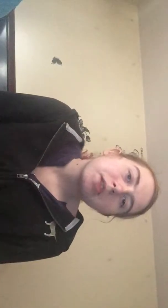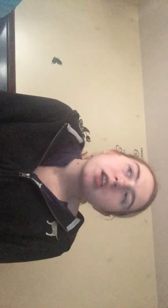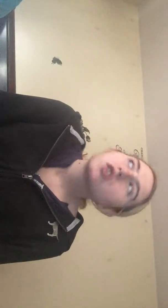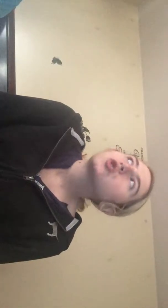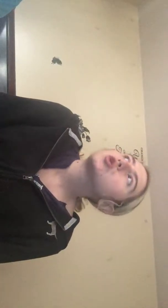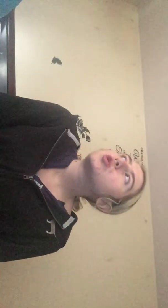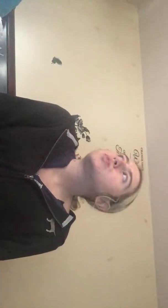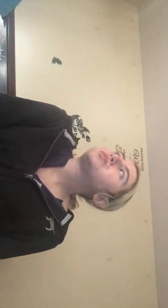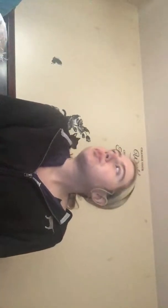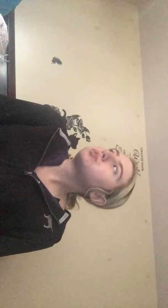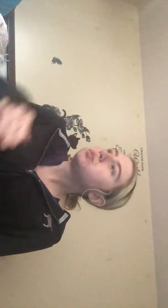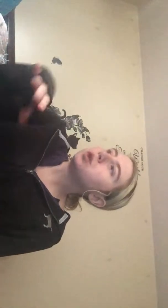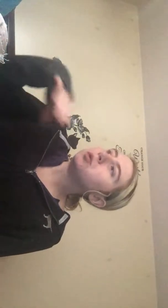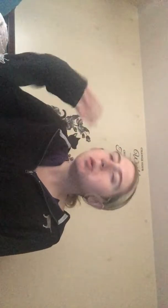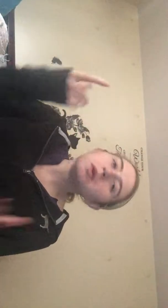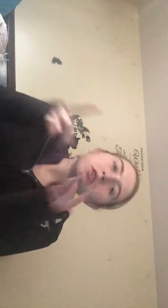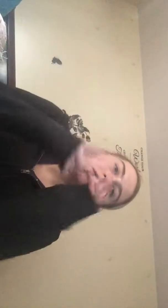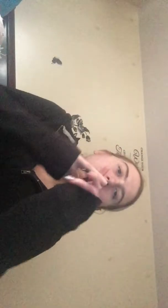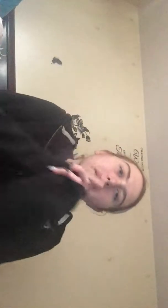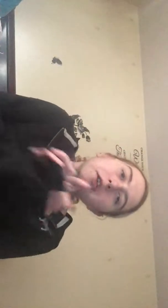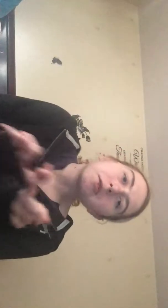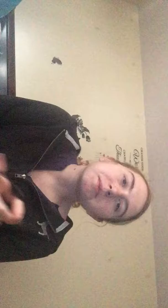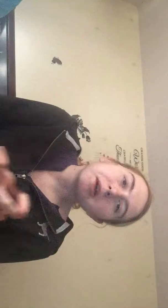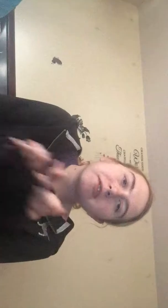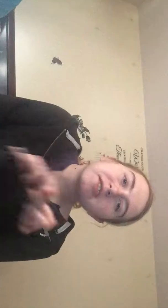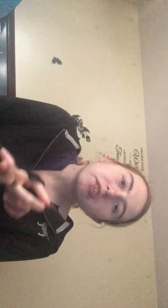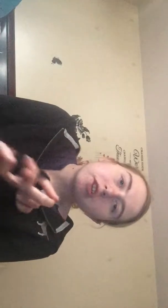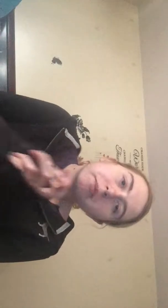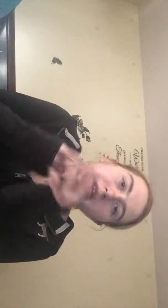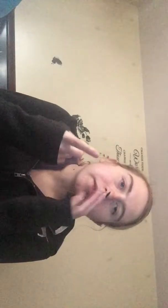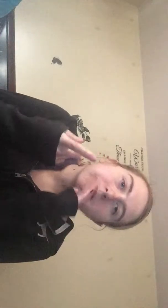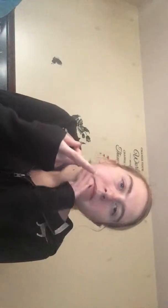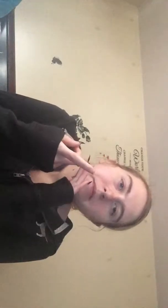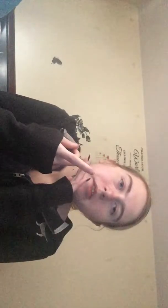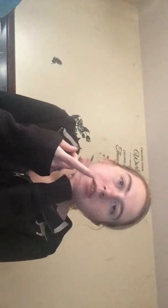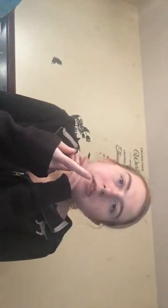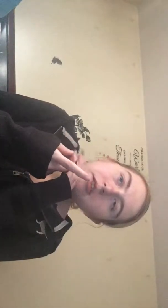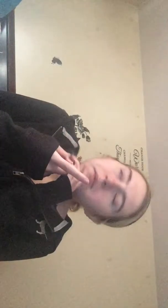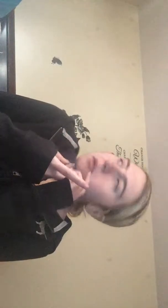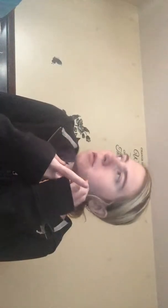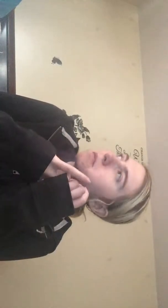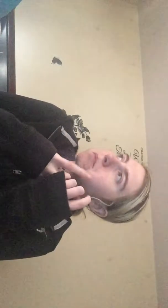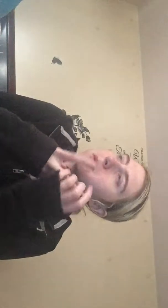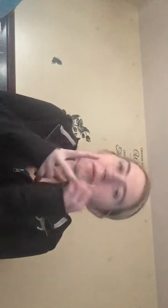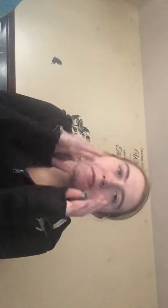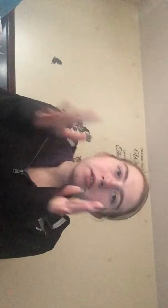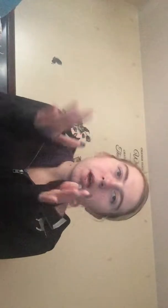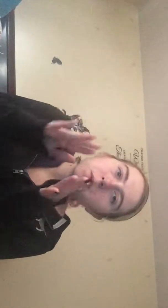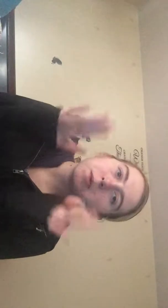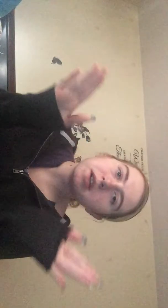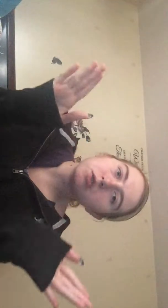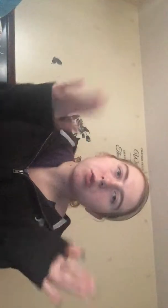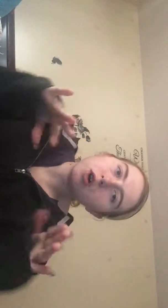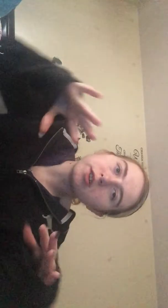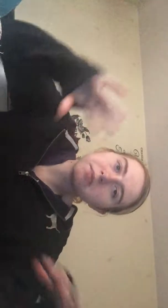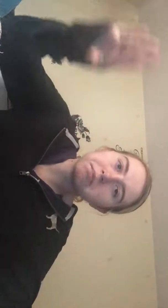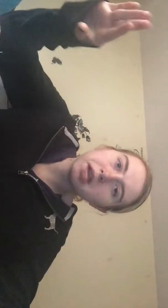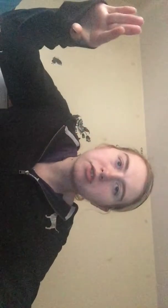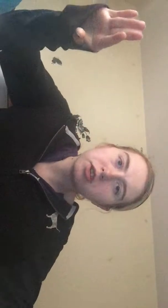so I ran on I think it was Pirates of the Caribbean um but before that we went into a haunted mansion